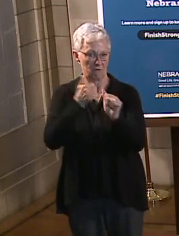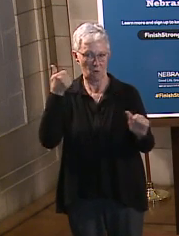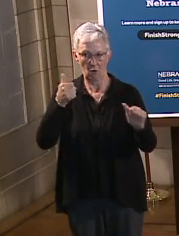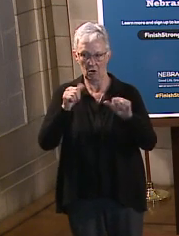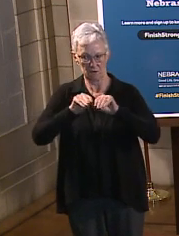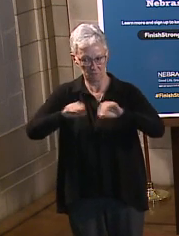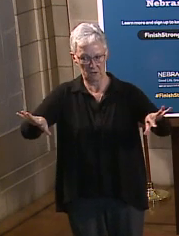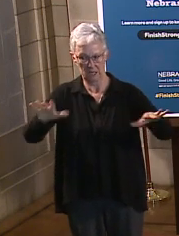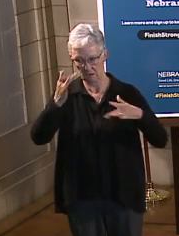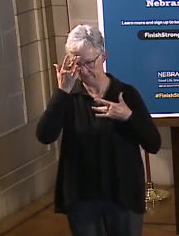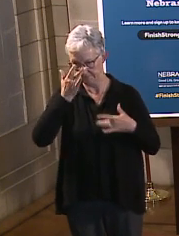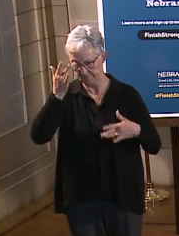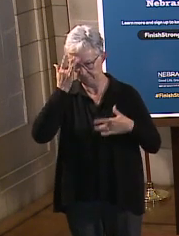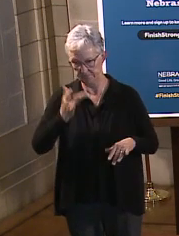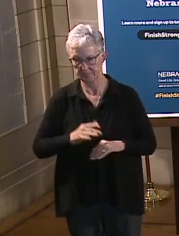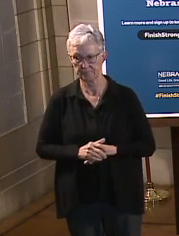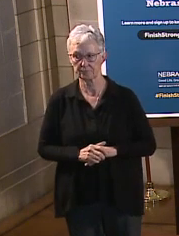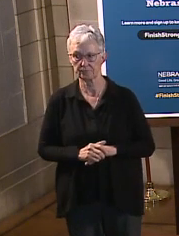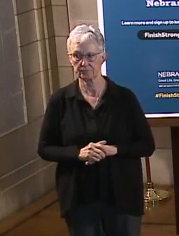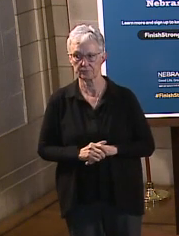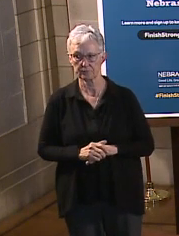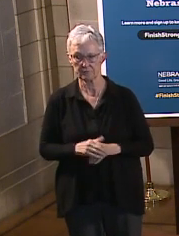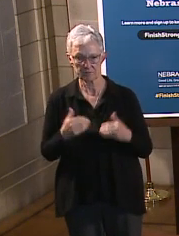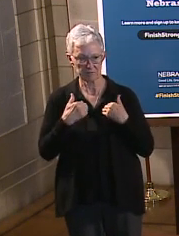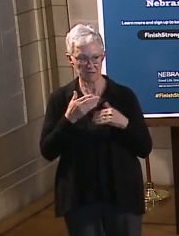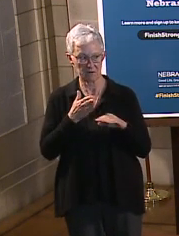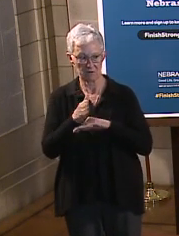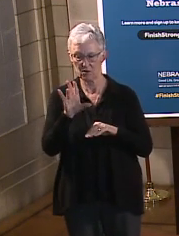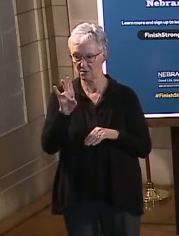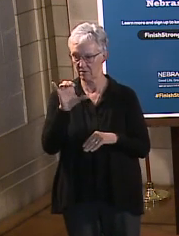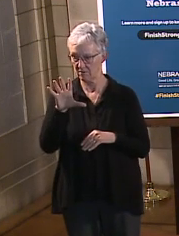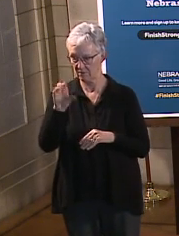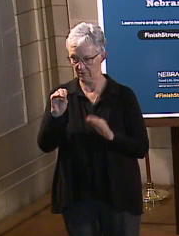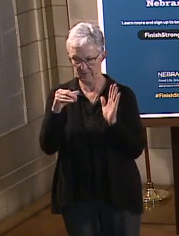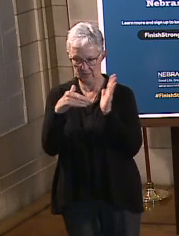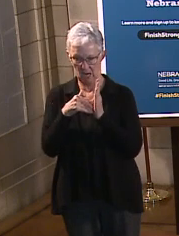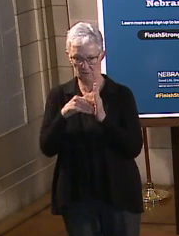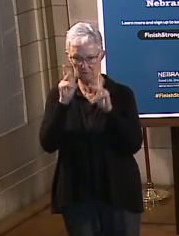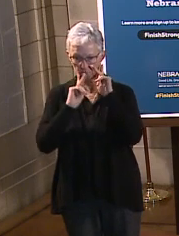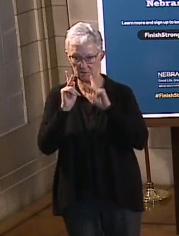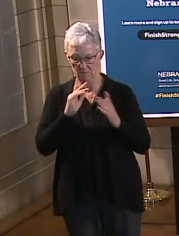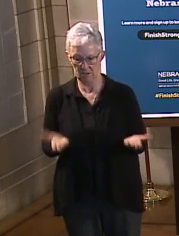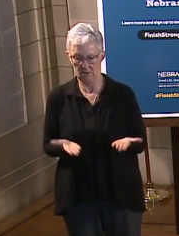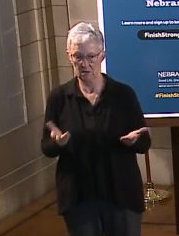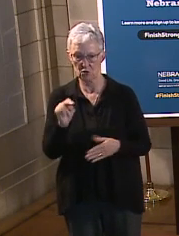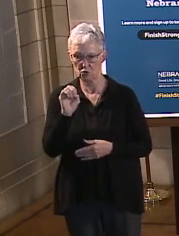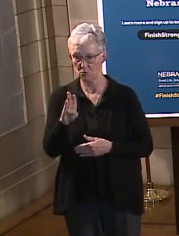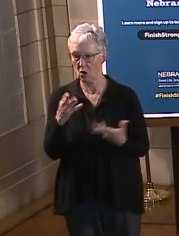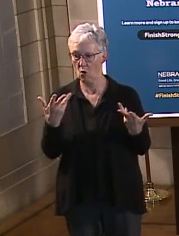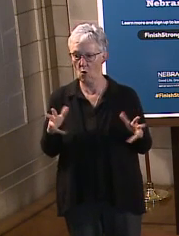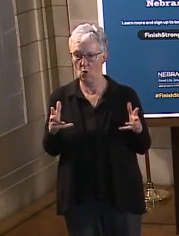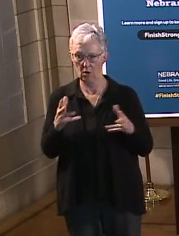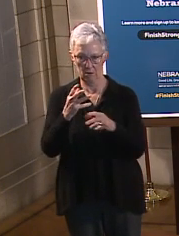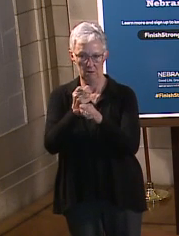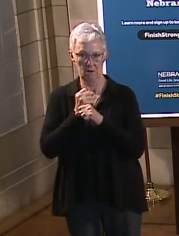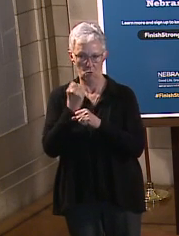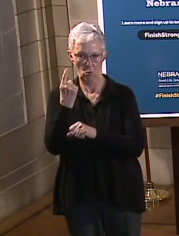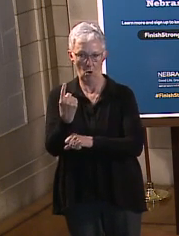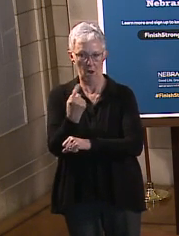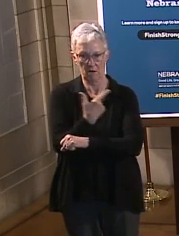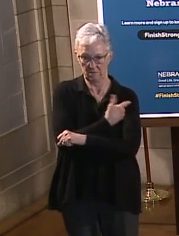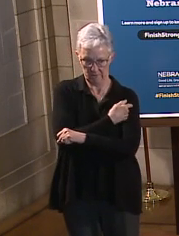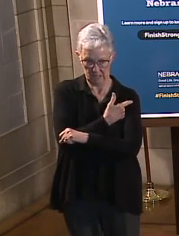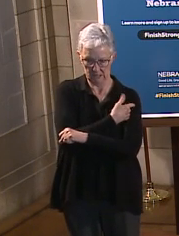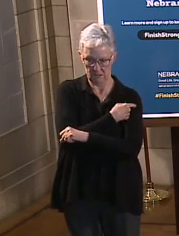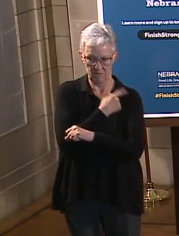kind of the good news. We have over 750,000 Nebraskans now have received at least one dose of the vaccine,